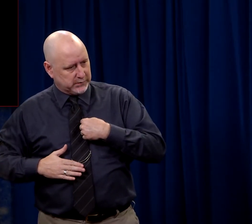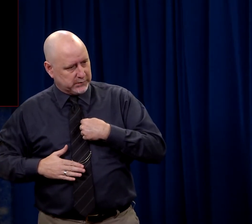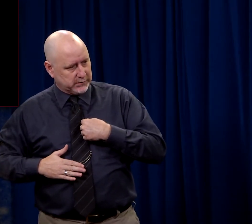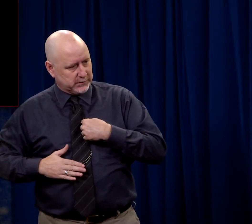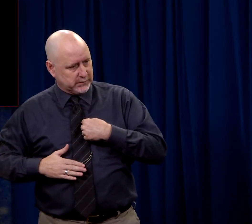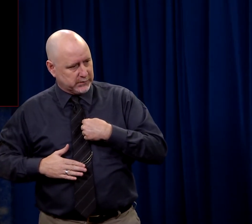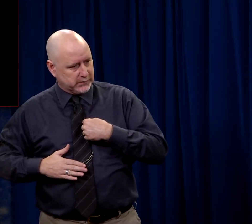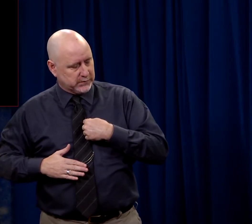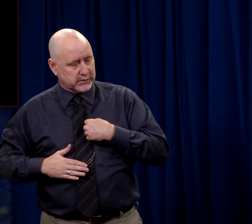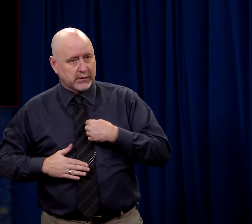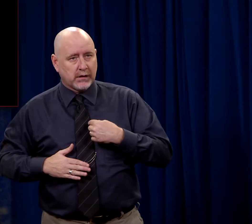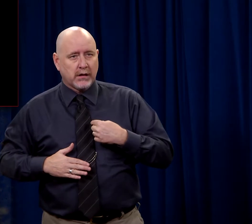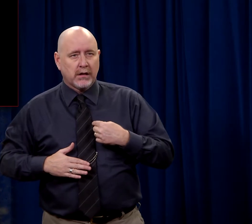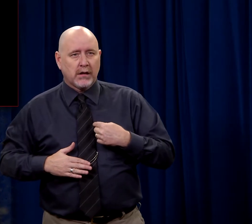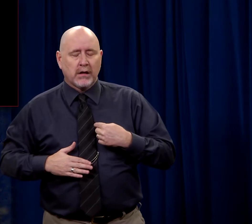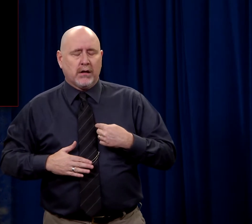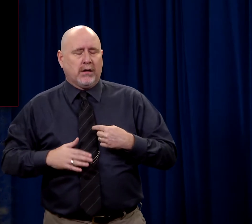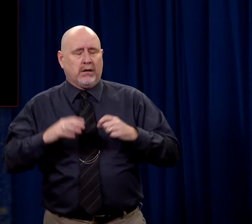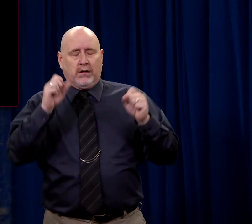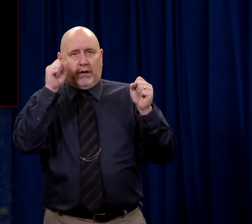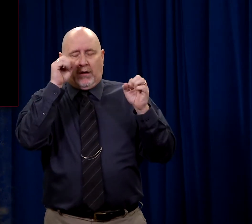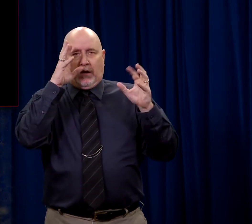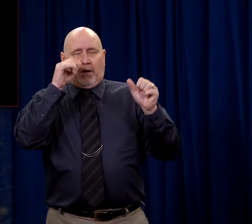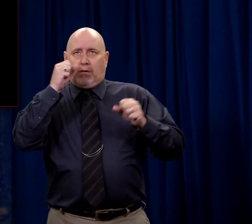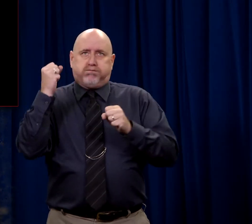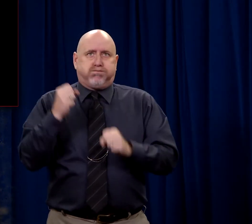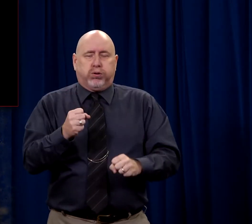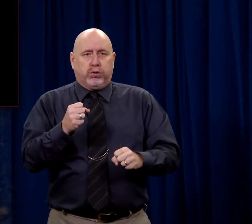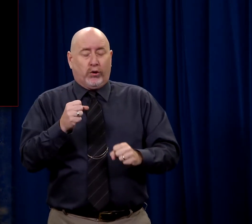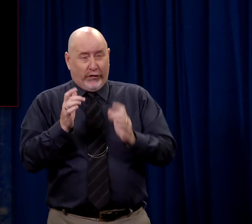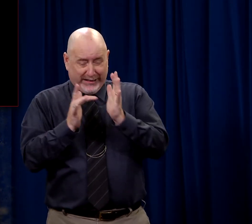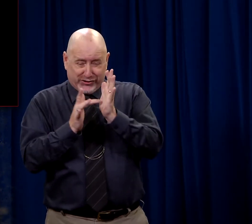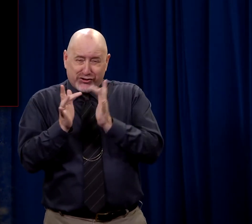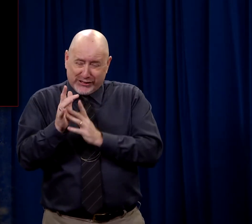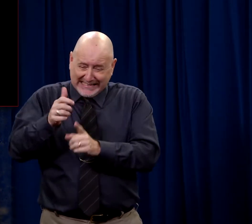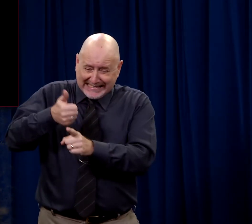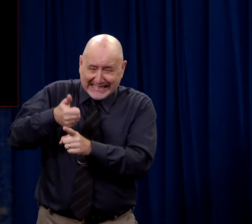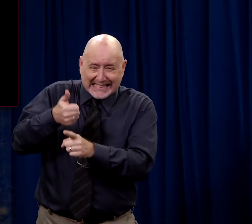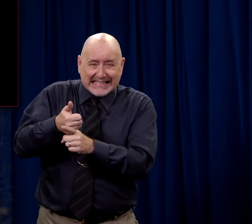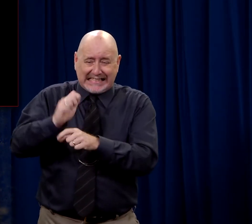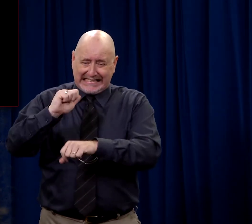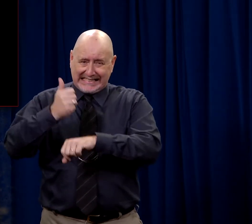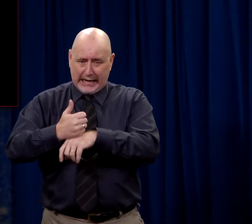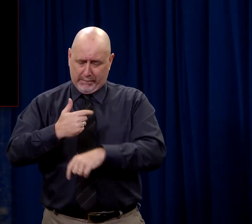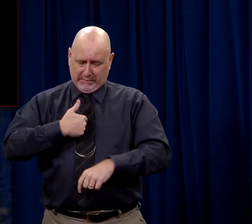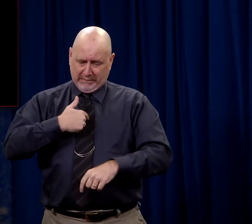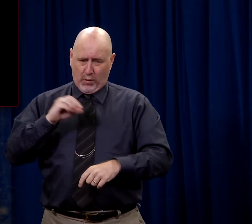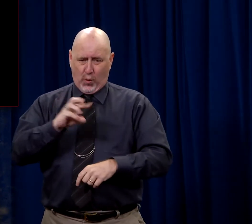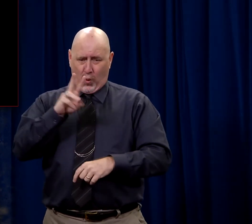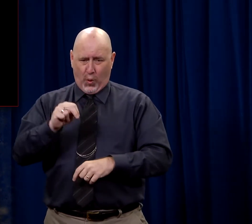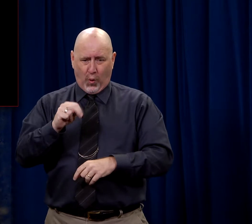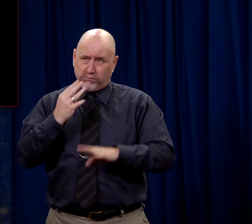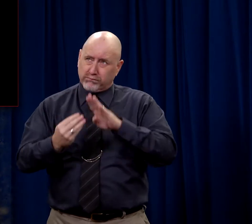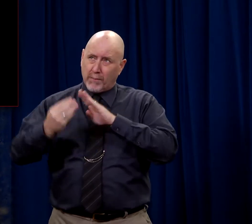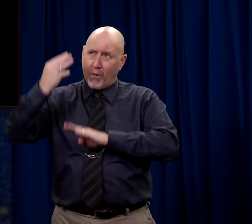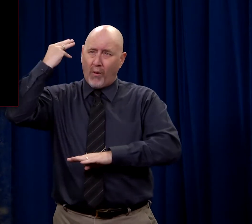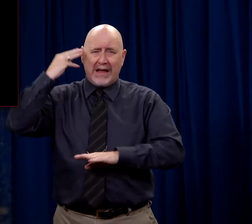It was profound. The very idea that He was setting up His own memorial and He